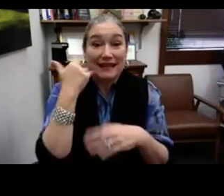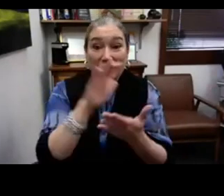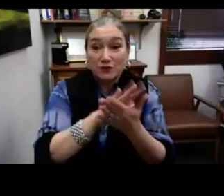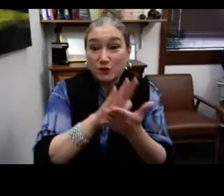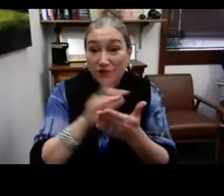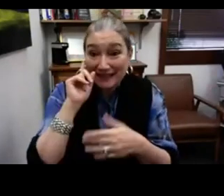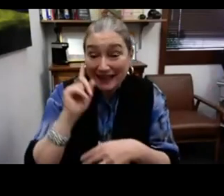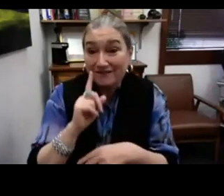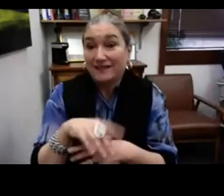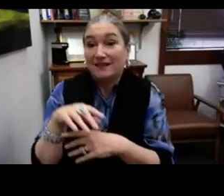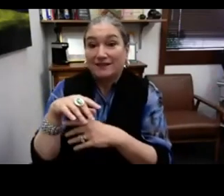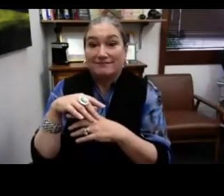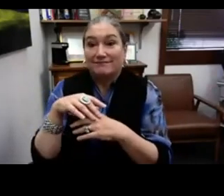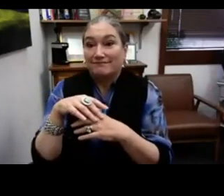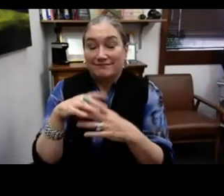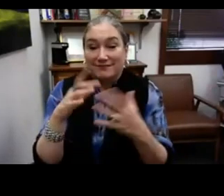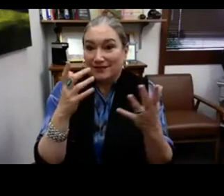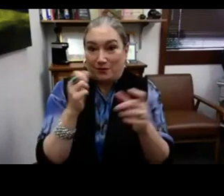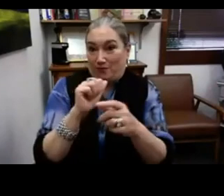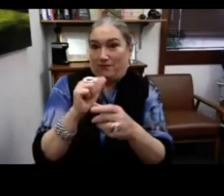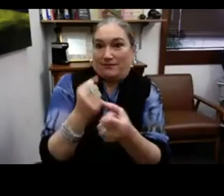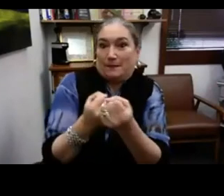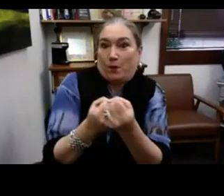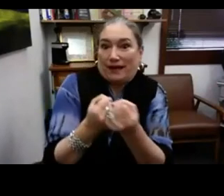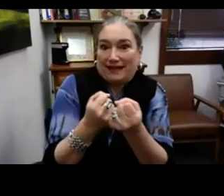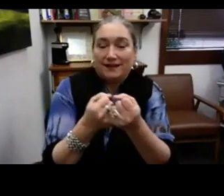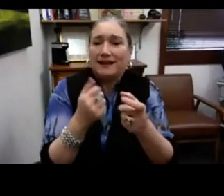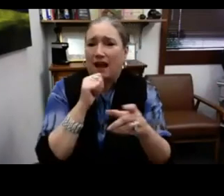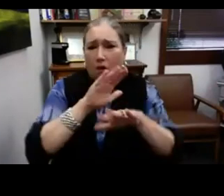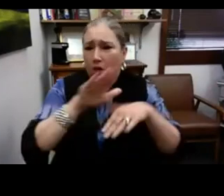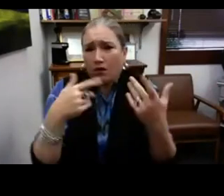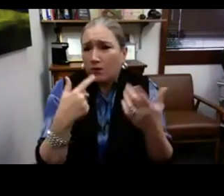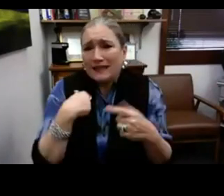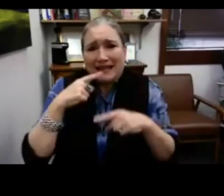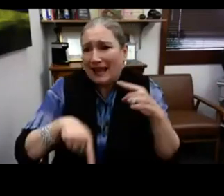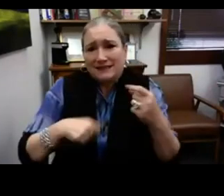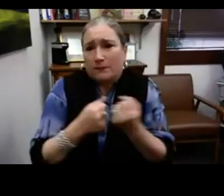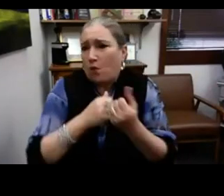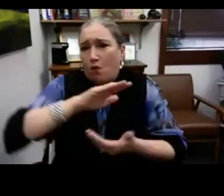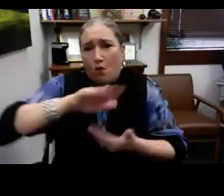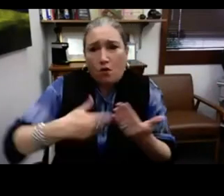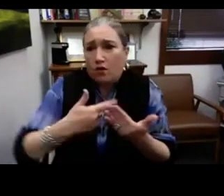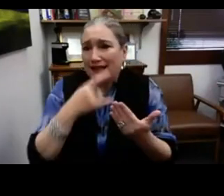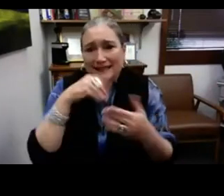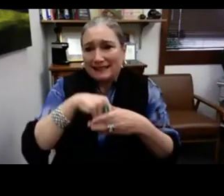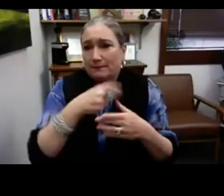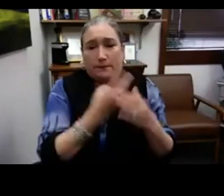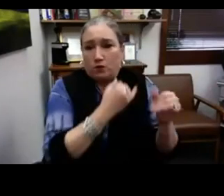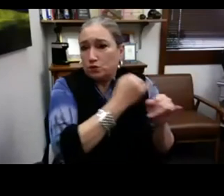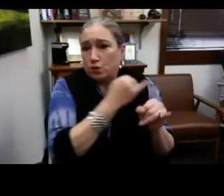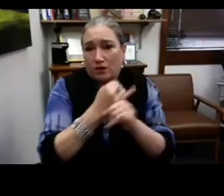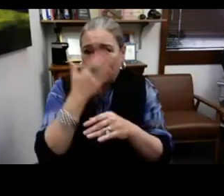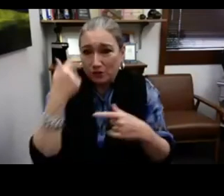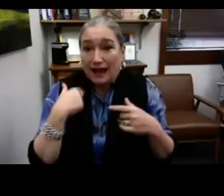with the DCCW resources, California School for the Deaf's knowledge to be able to provide support. We can't